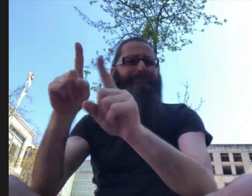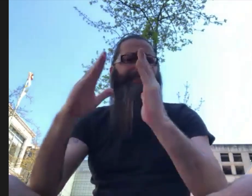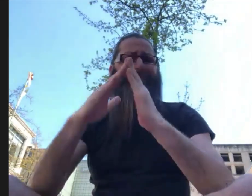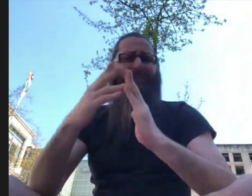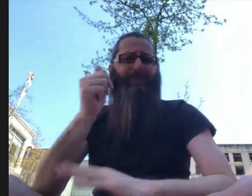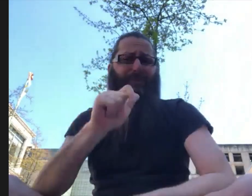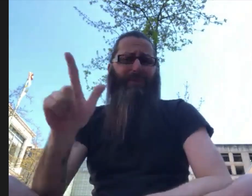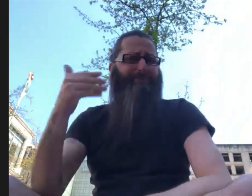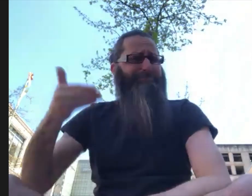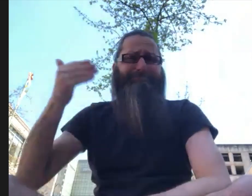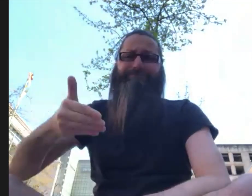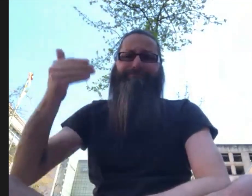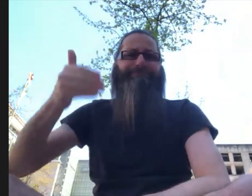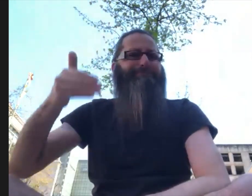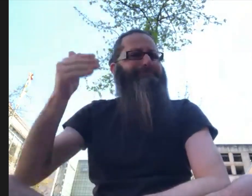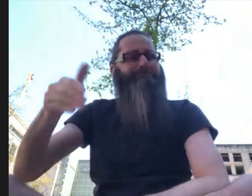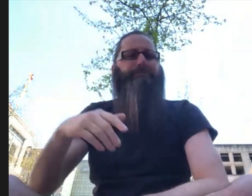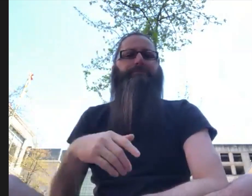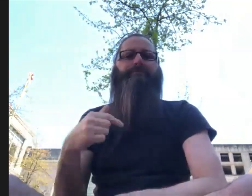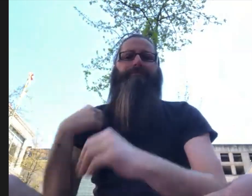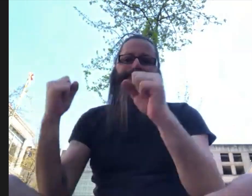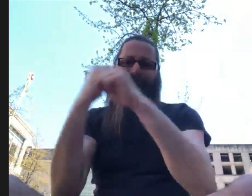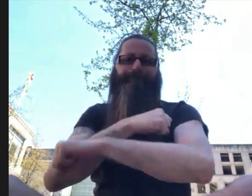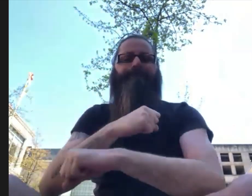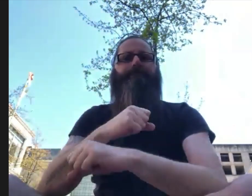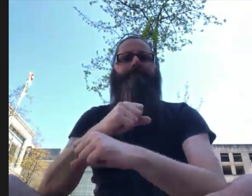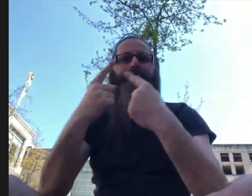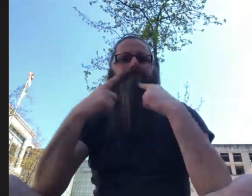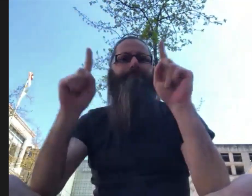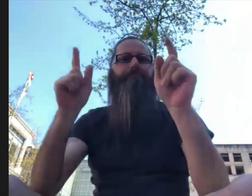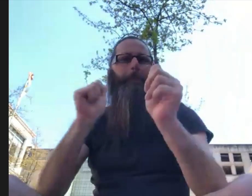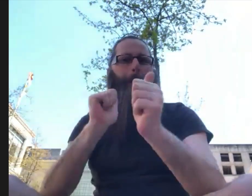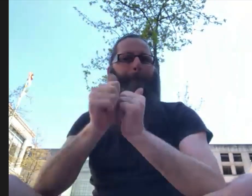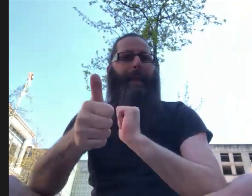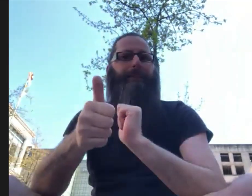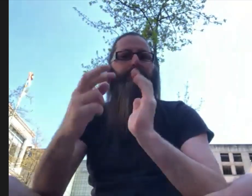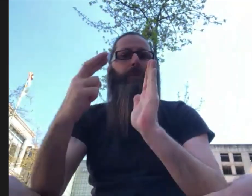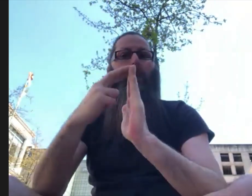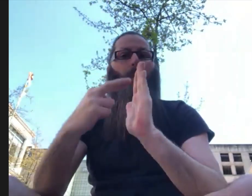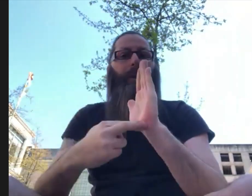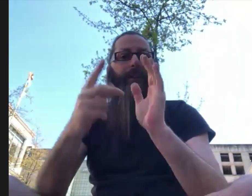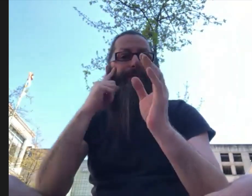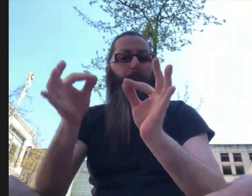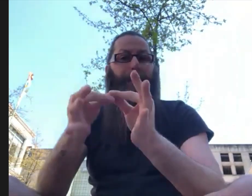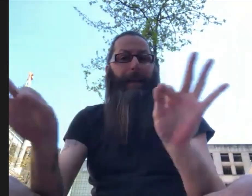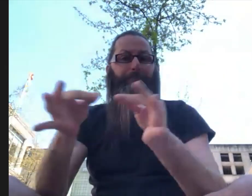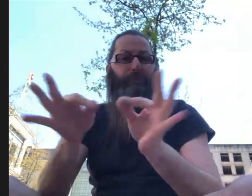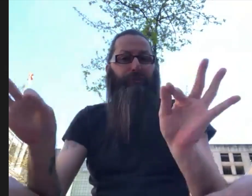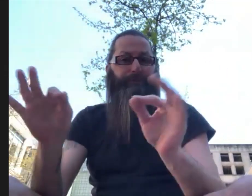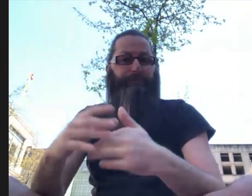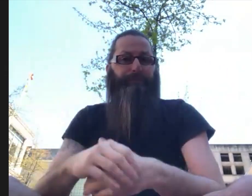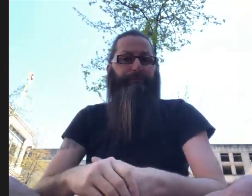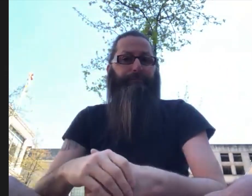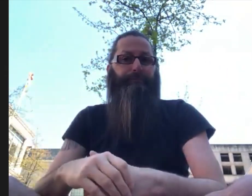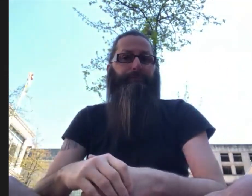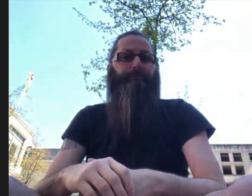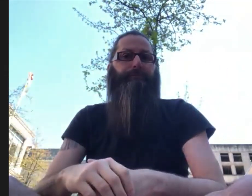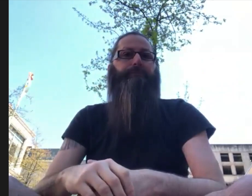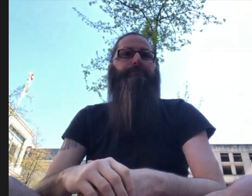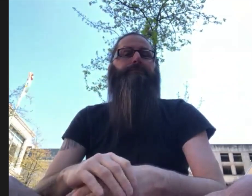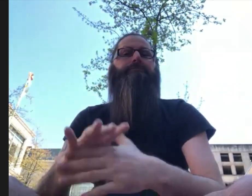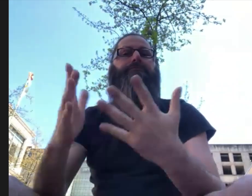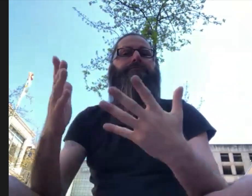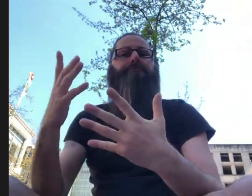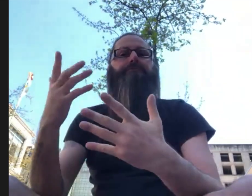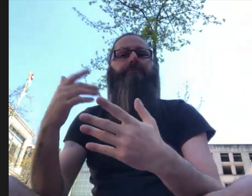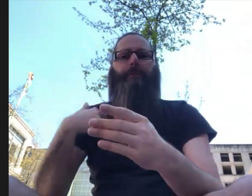relationships with those community people. I've been at City Hall, I've been fighting for the change, and I've successfully passed ordinance